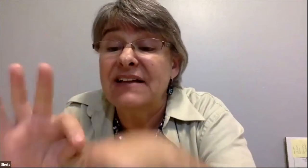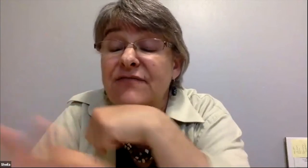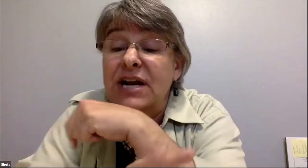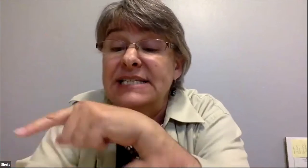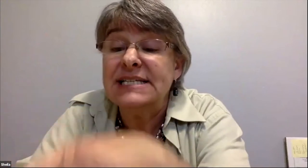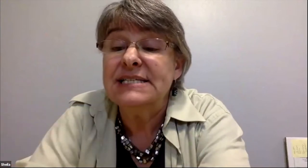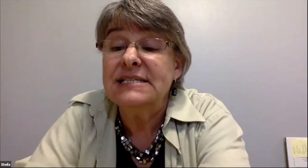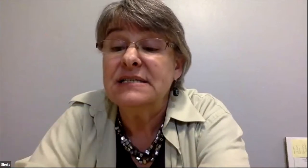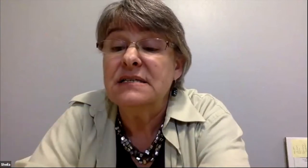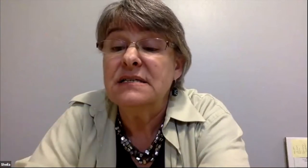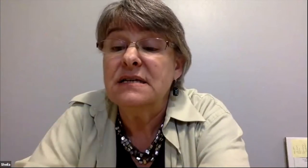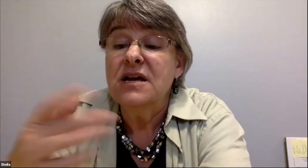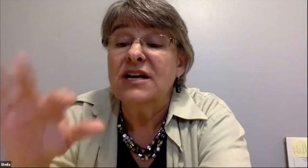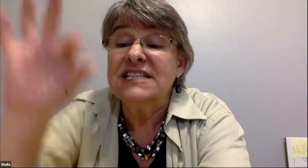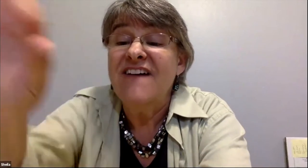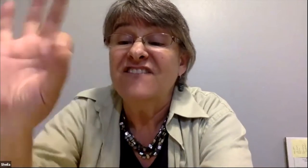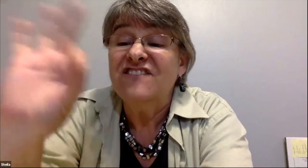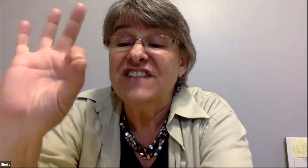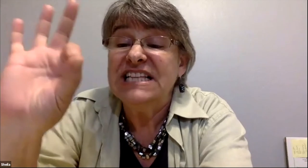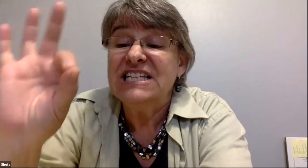francis because felicia